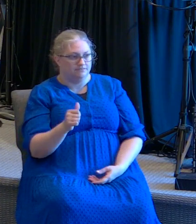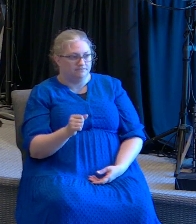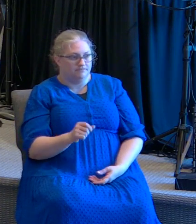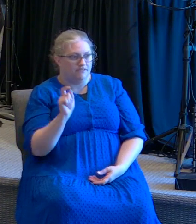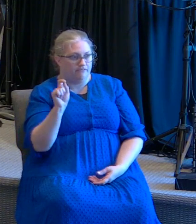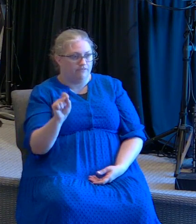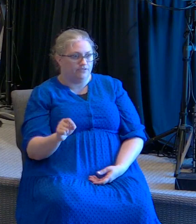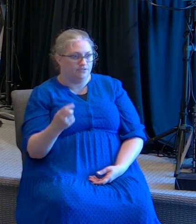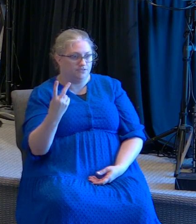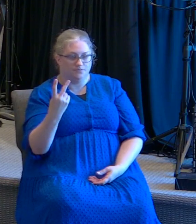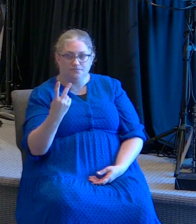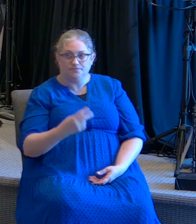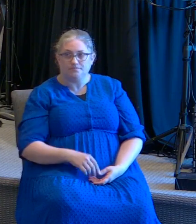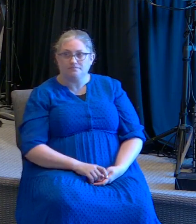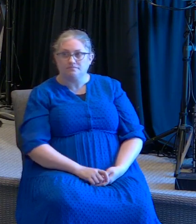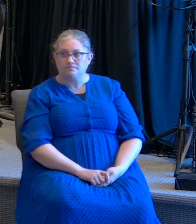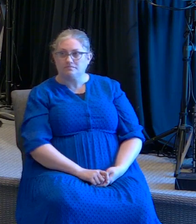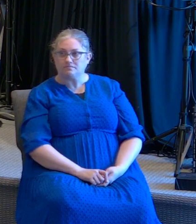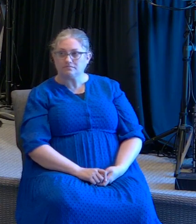verse 2